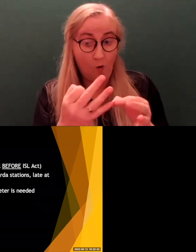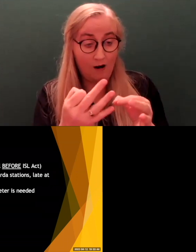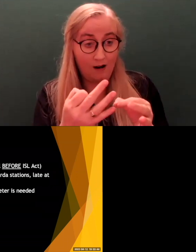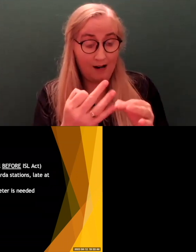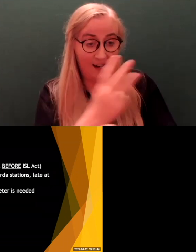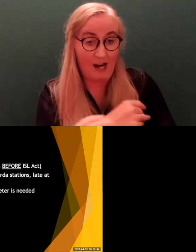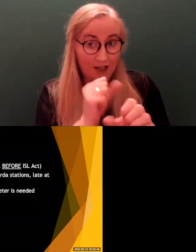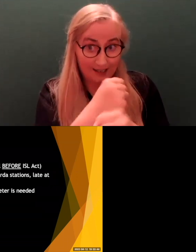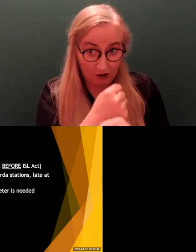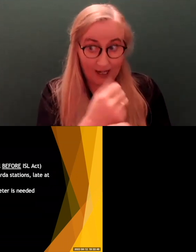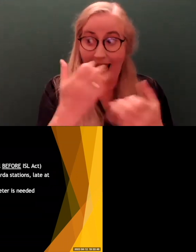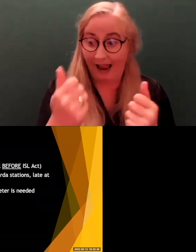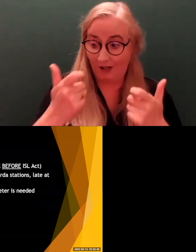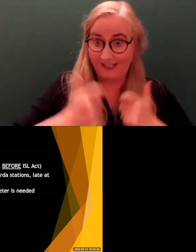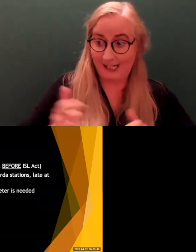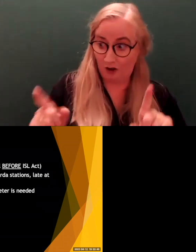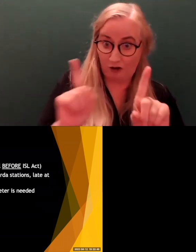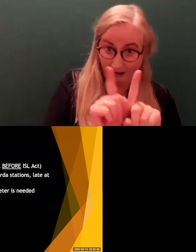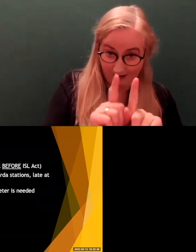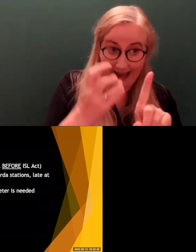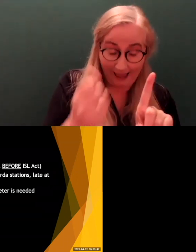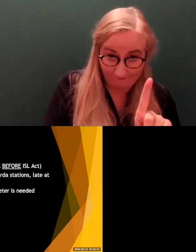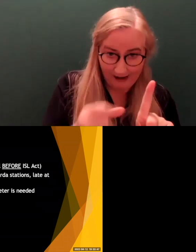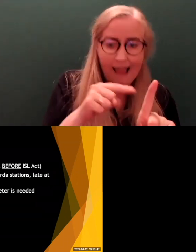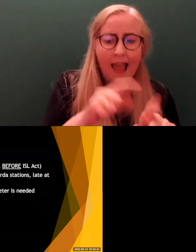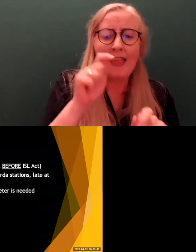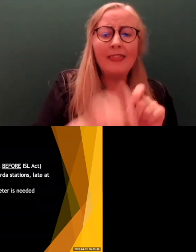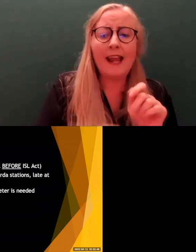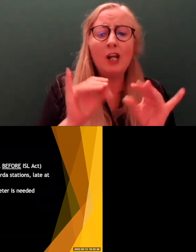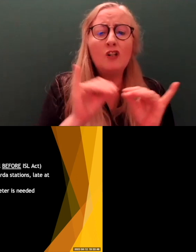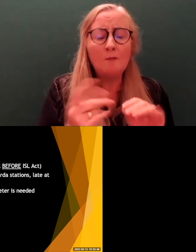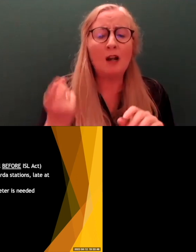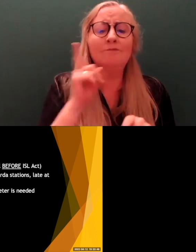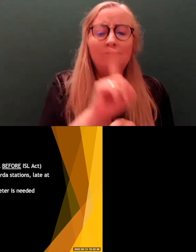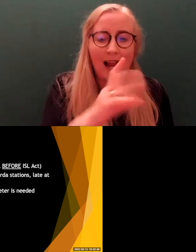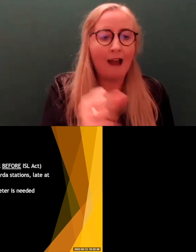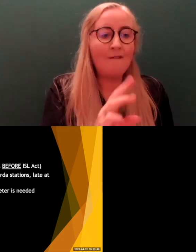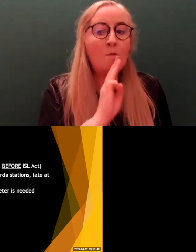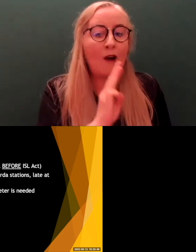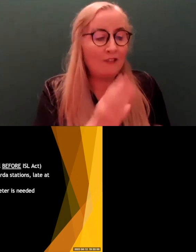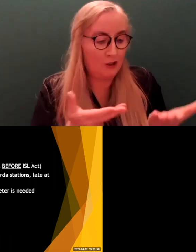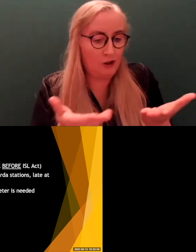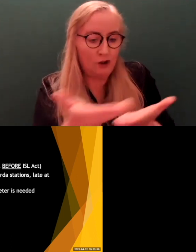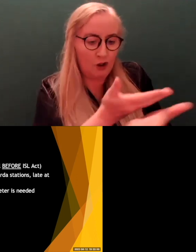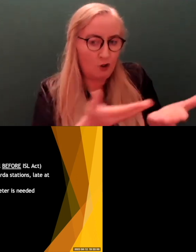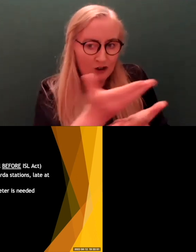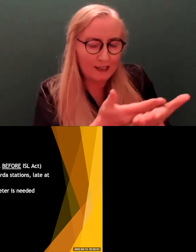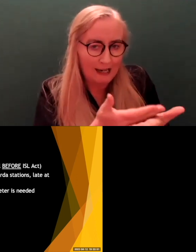my solicitor, my solicitor comes along and then my interpreter comes along and we have a private discussion. Then when I go into the